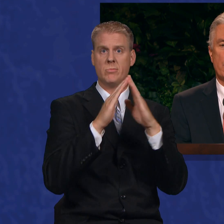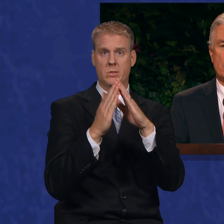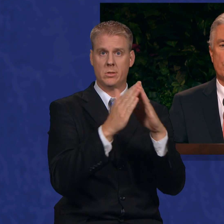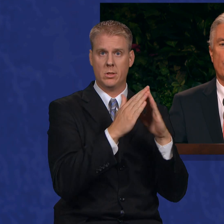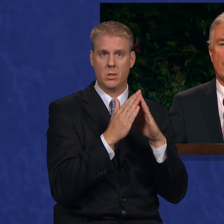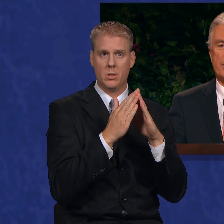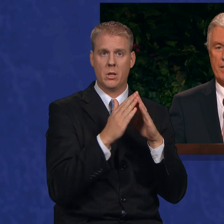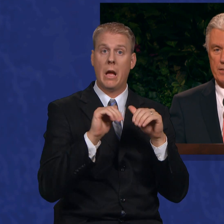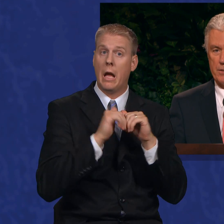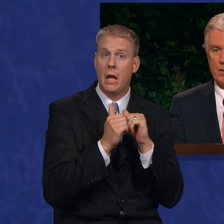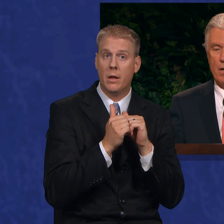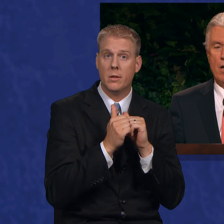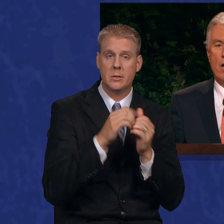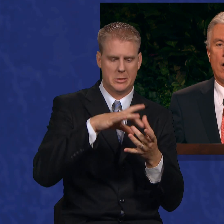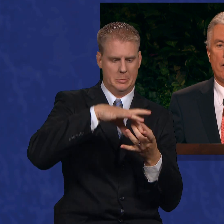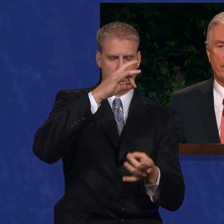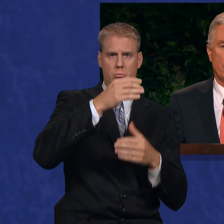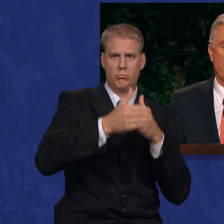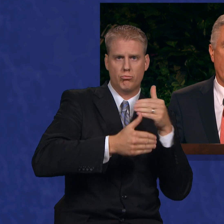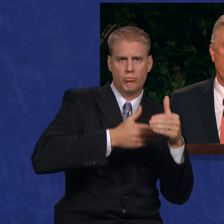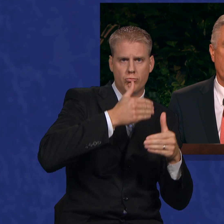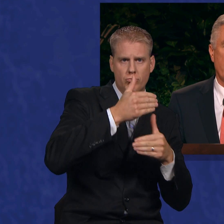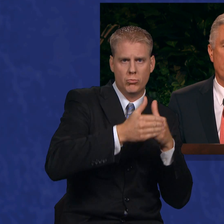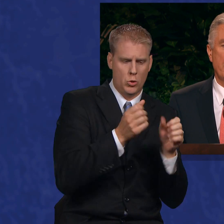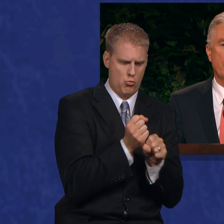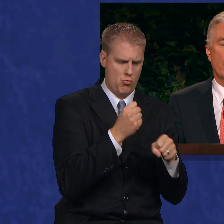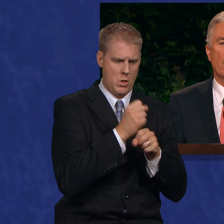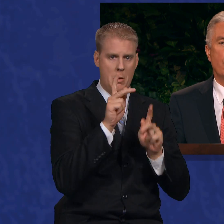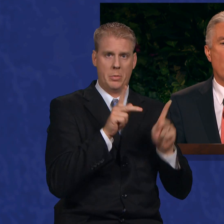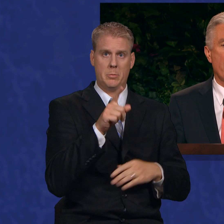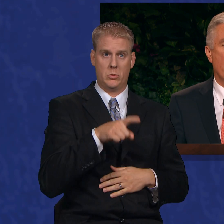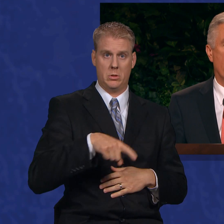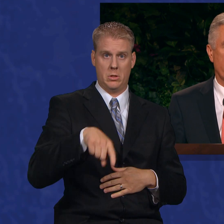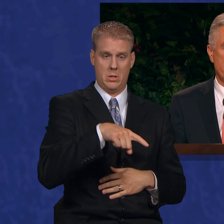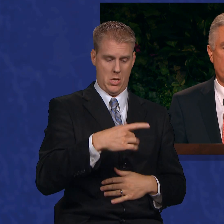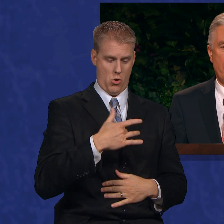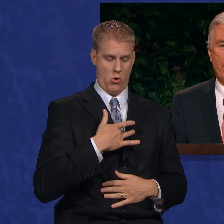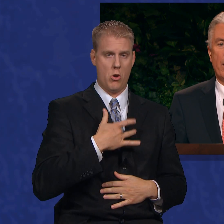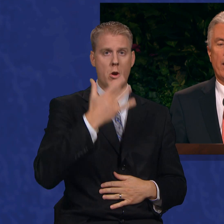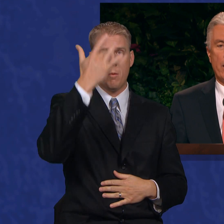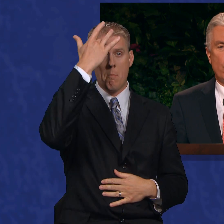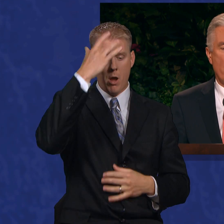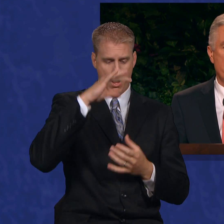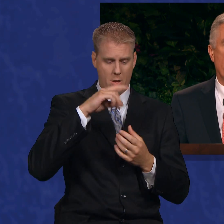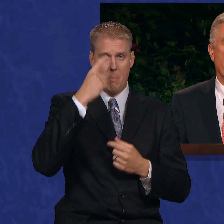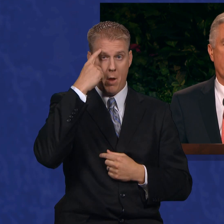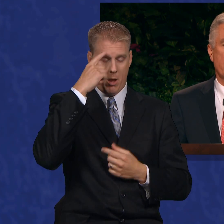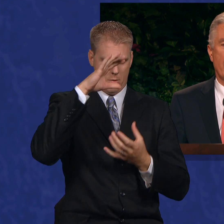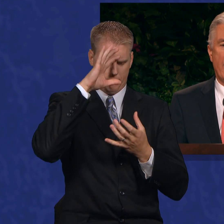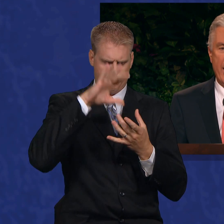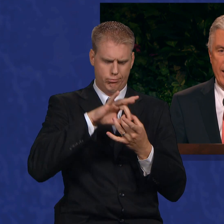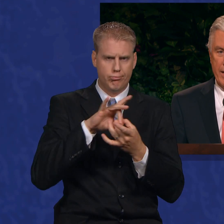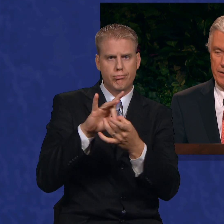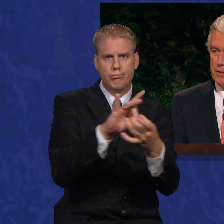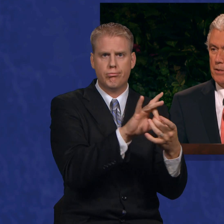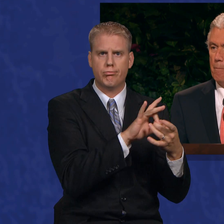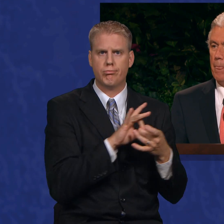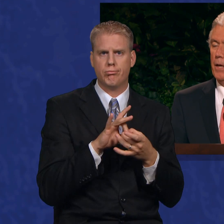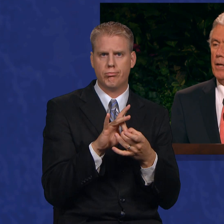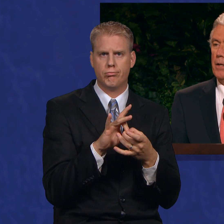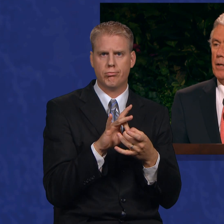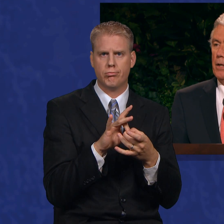the spiritual process of creating a people of one heart and one mind and